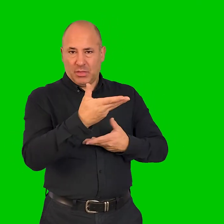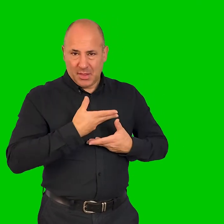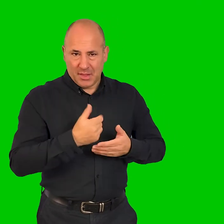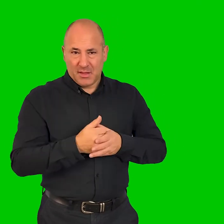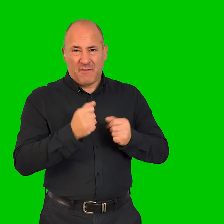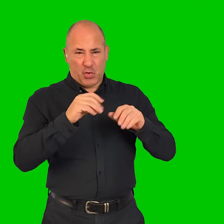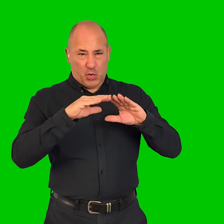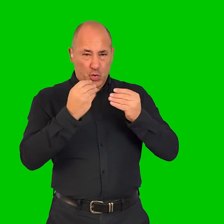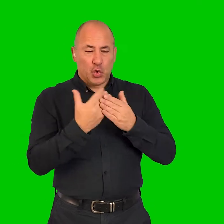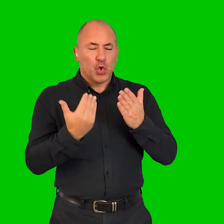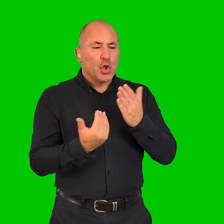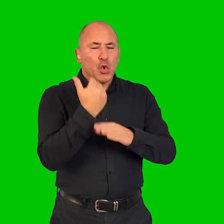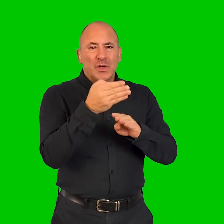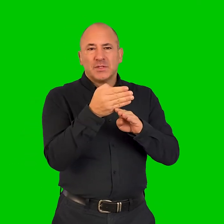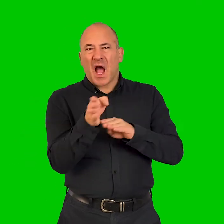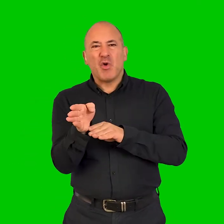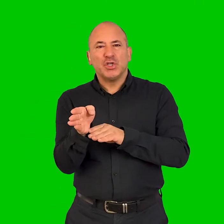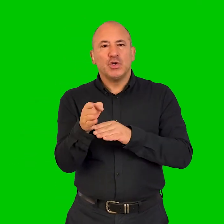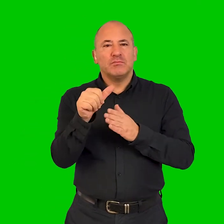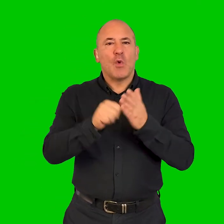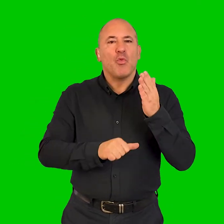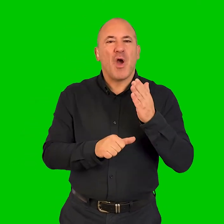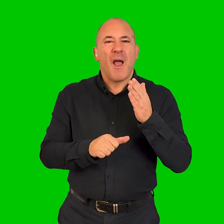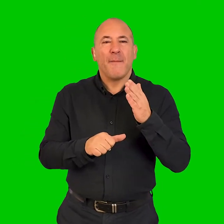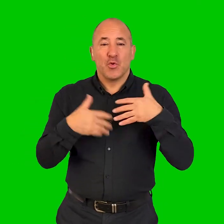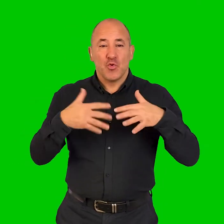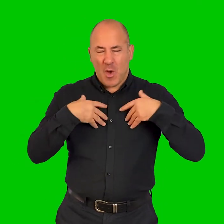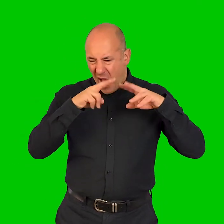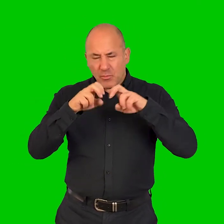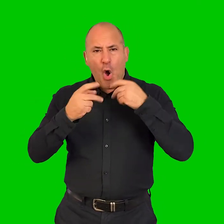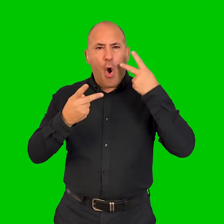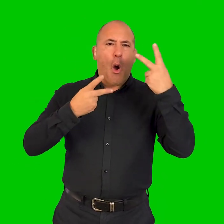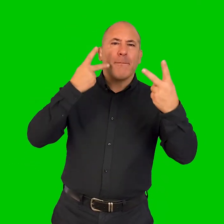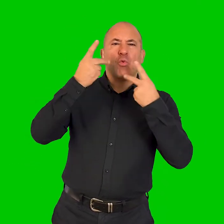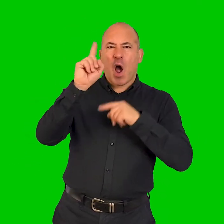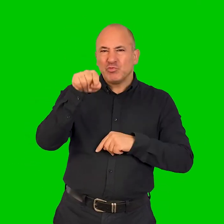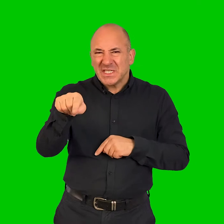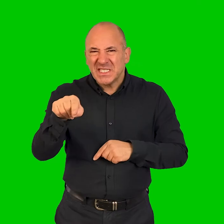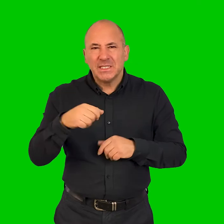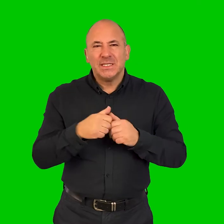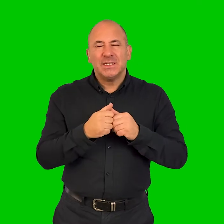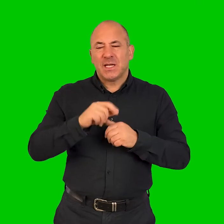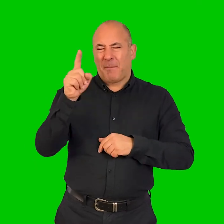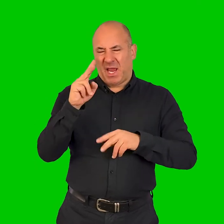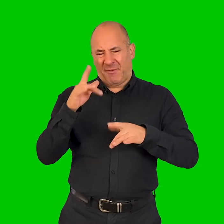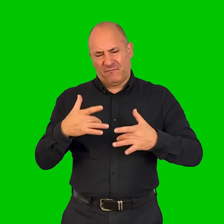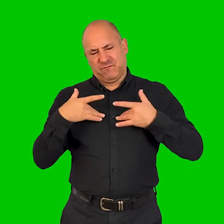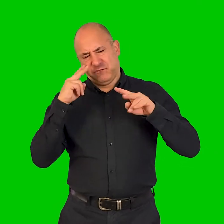and they're doing a whole new directions program to kind of explore what opera